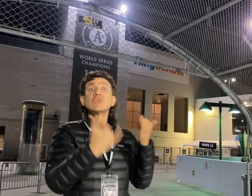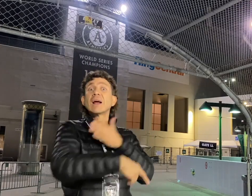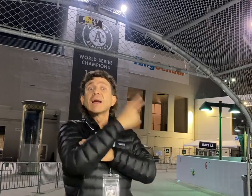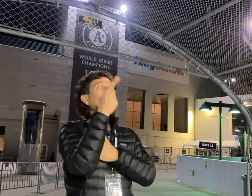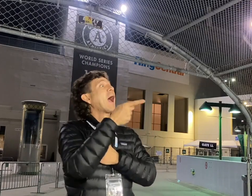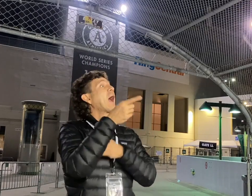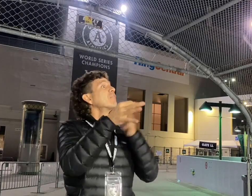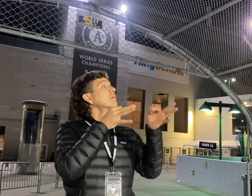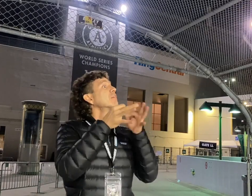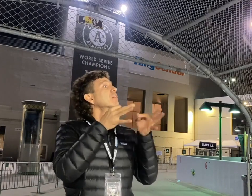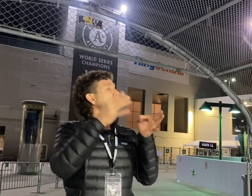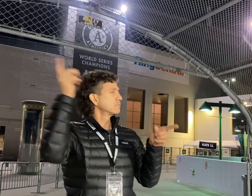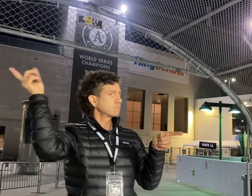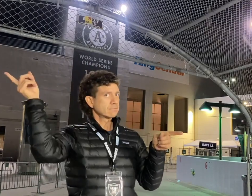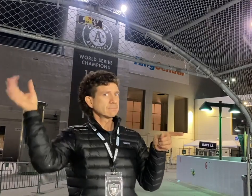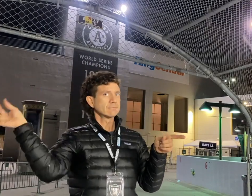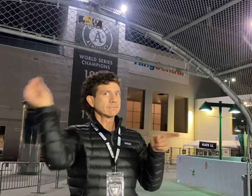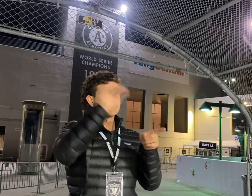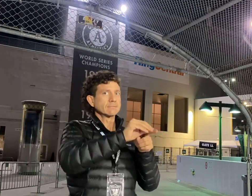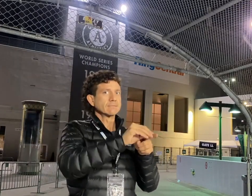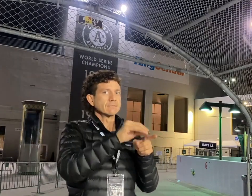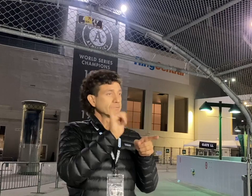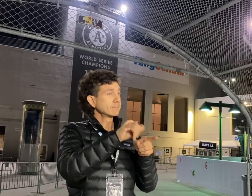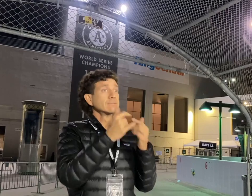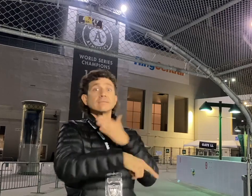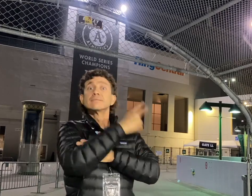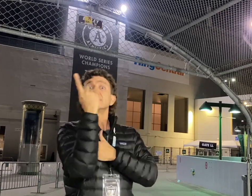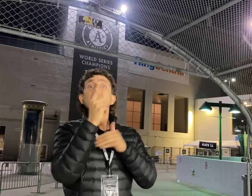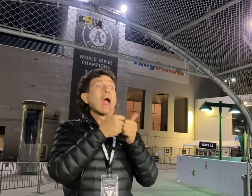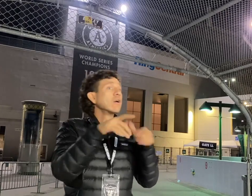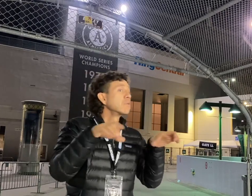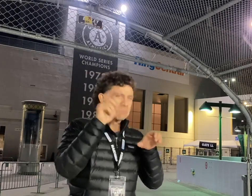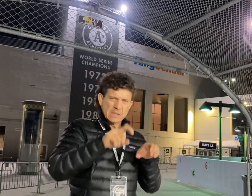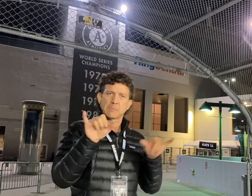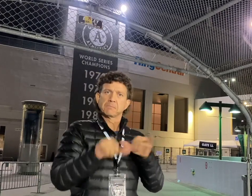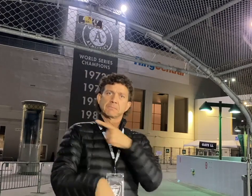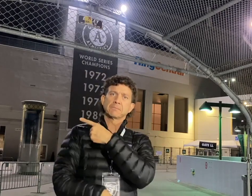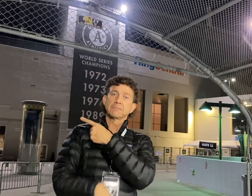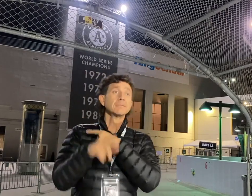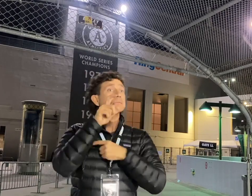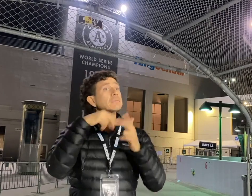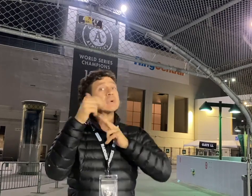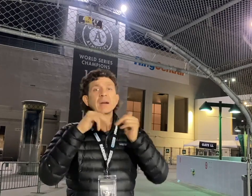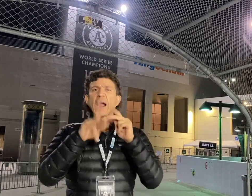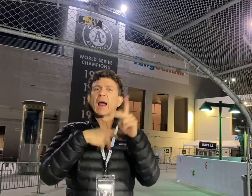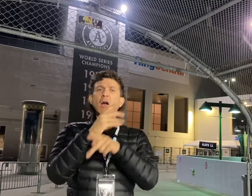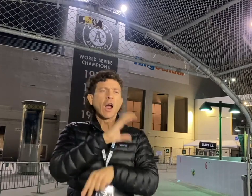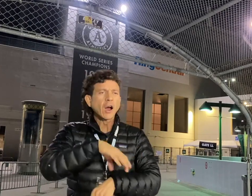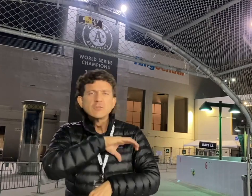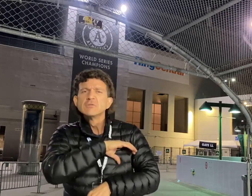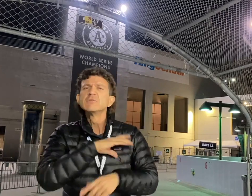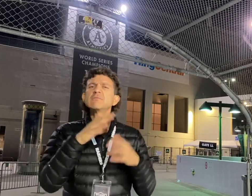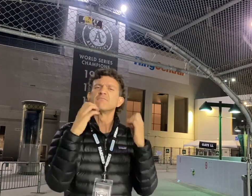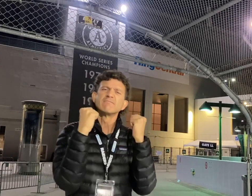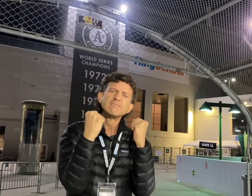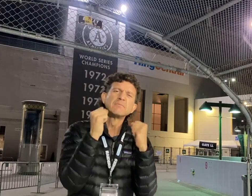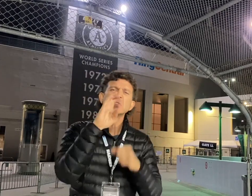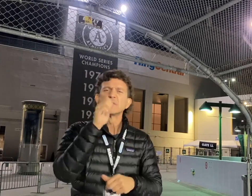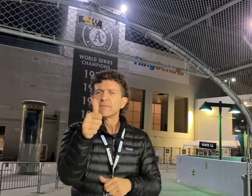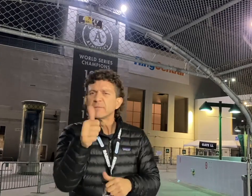character and strong will, just look at the Raiders and John Madden. He really built a dynasty with his